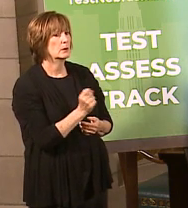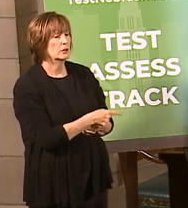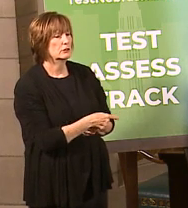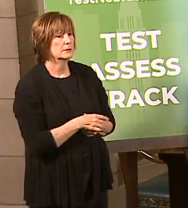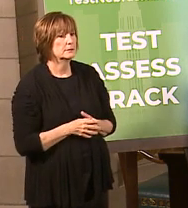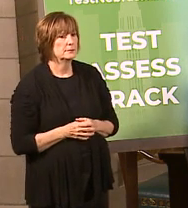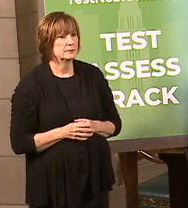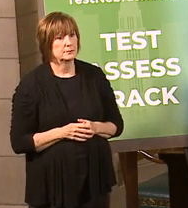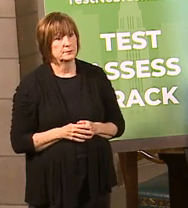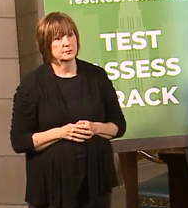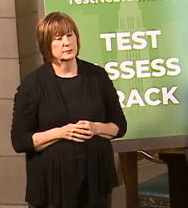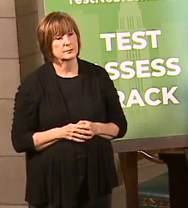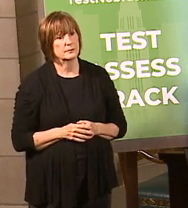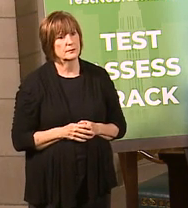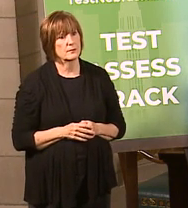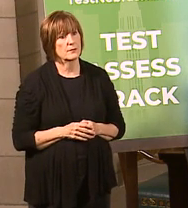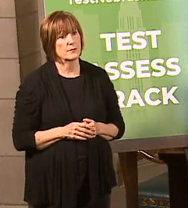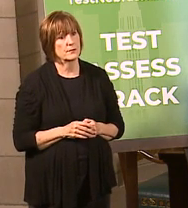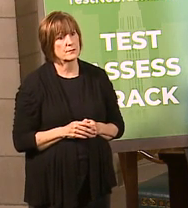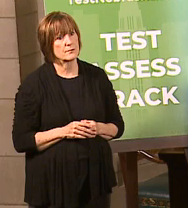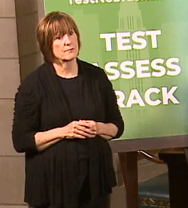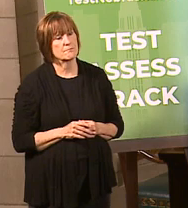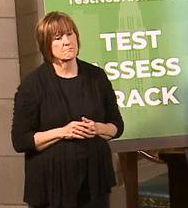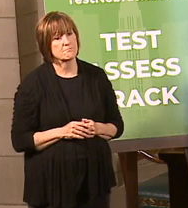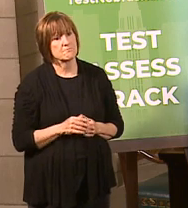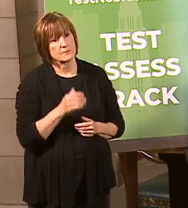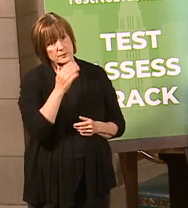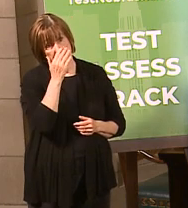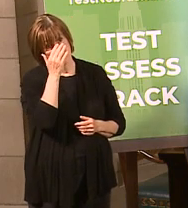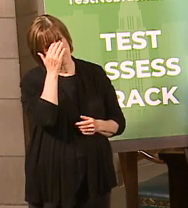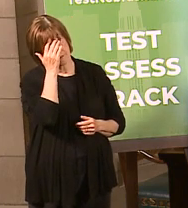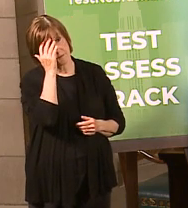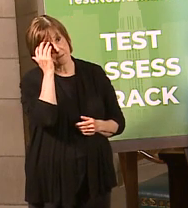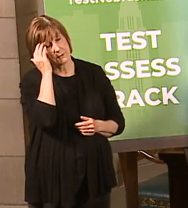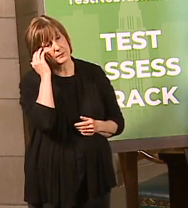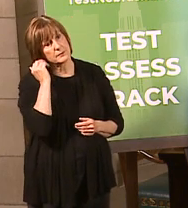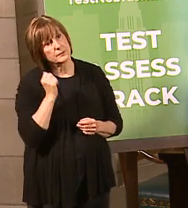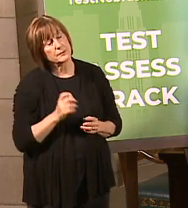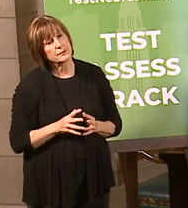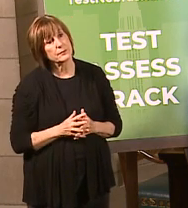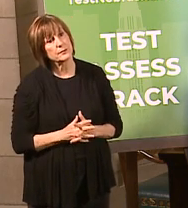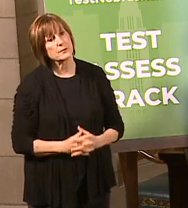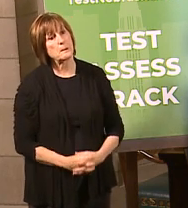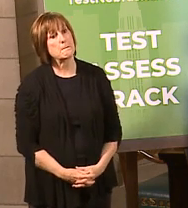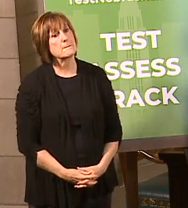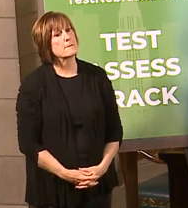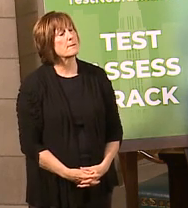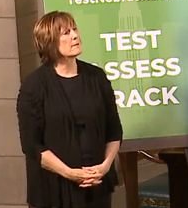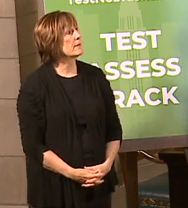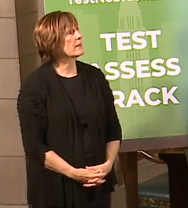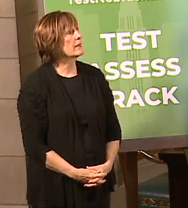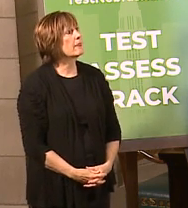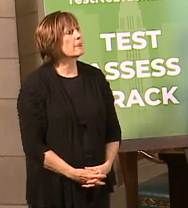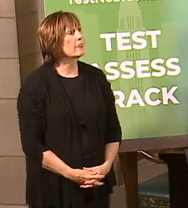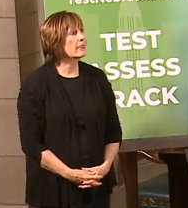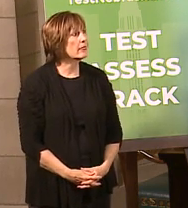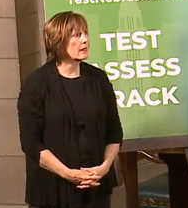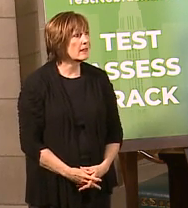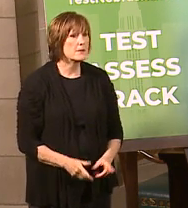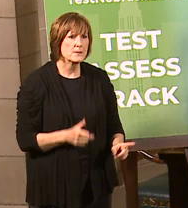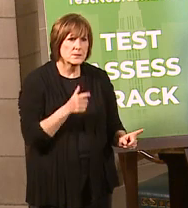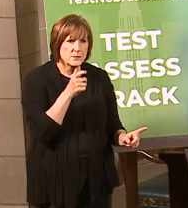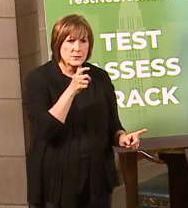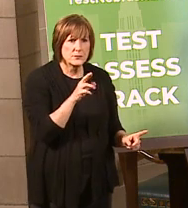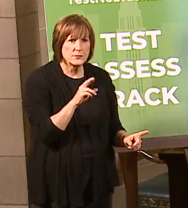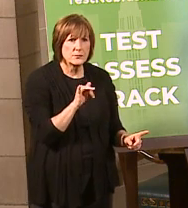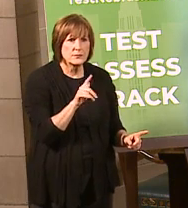as well as Health Director Lopez about their DHM and what input you incorporated into your new direction. So I'm sorry, so who was